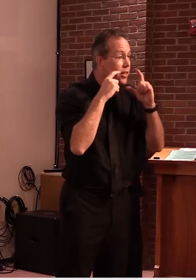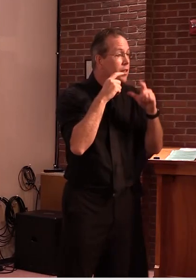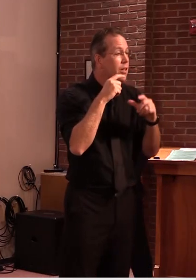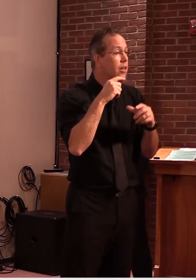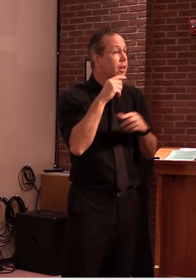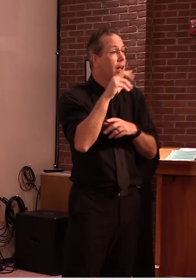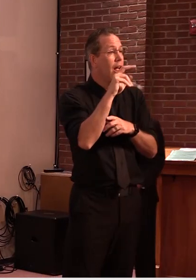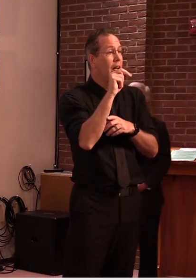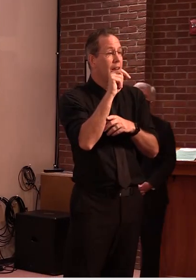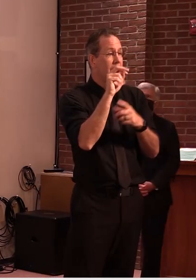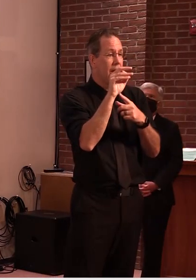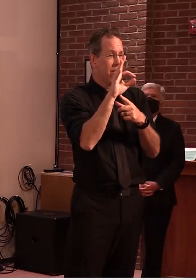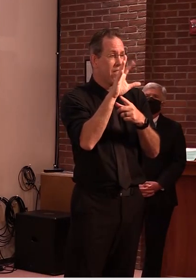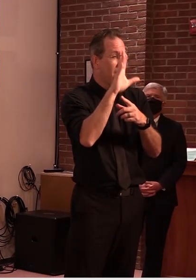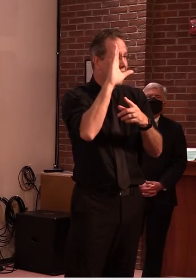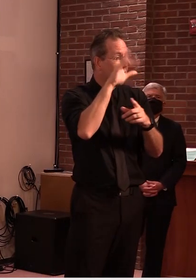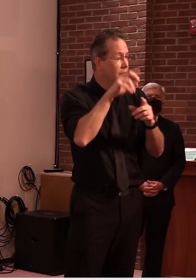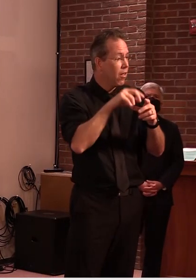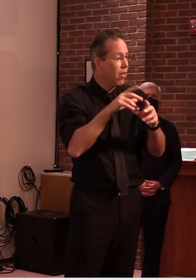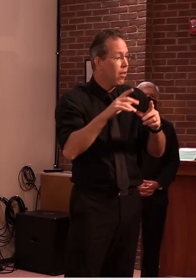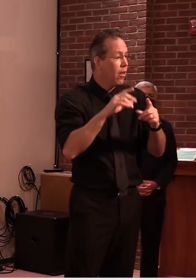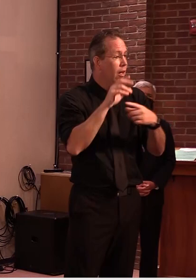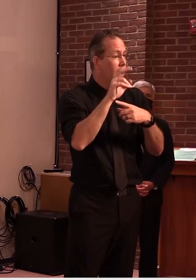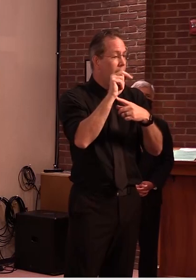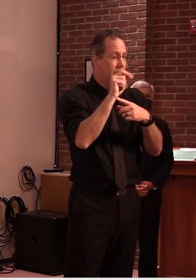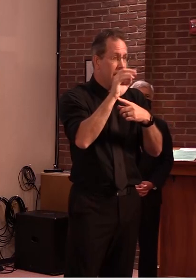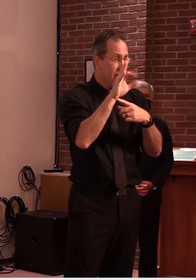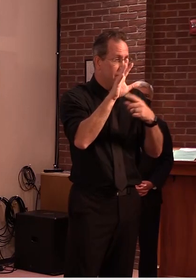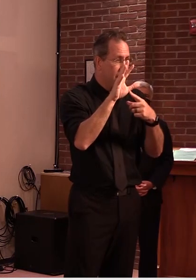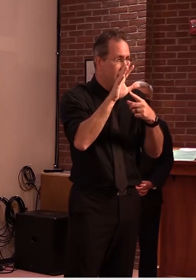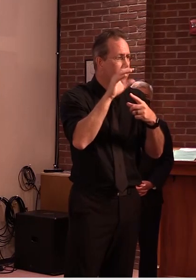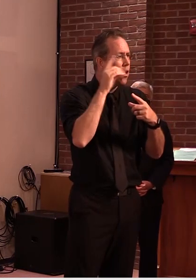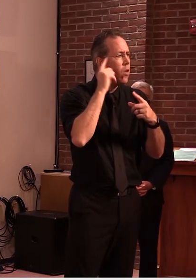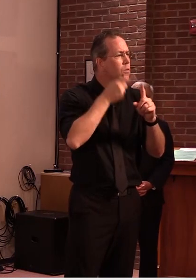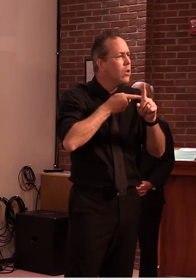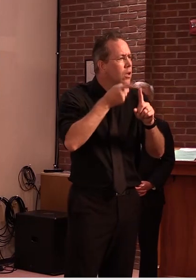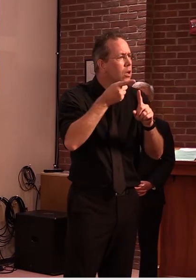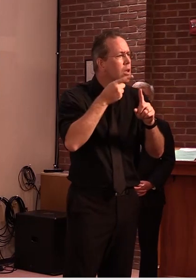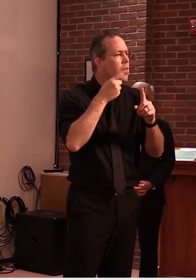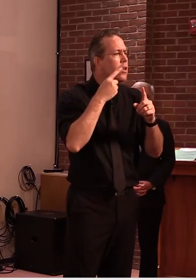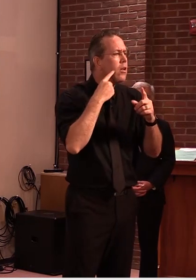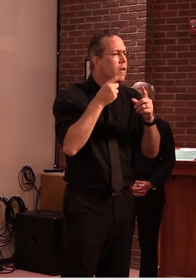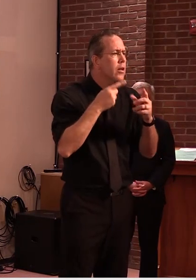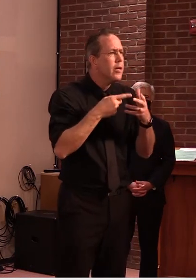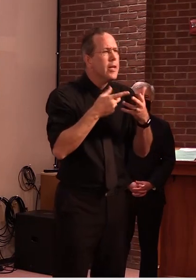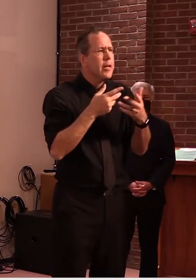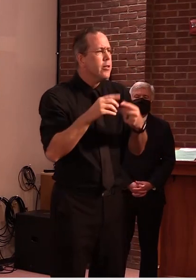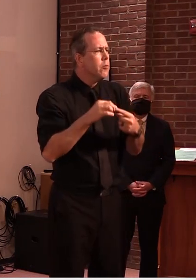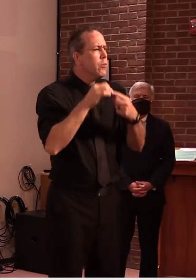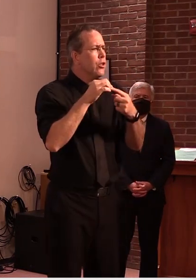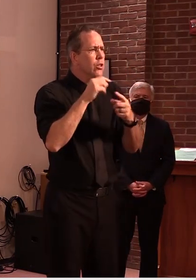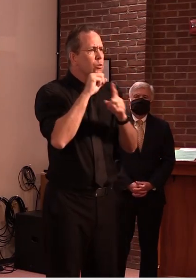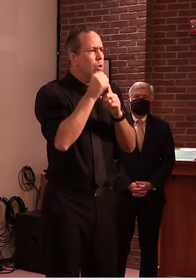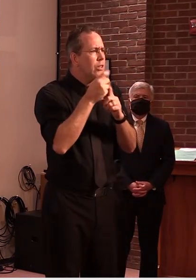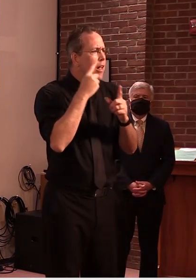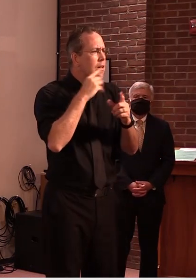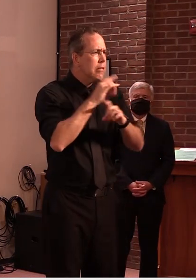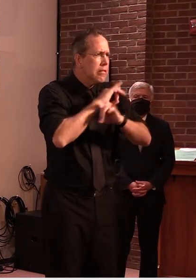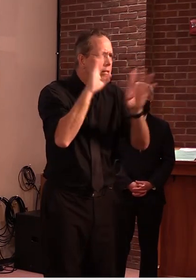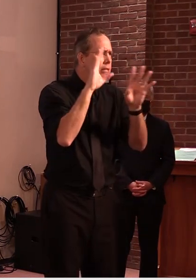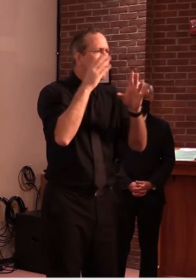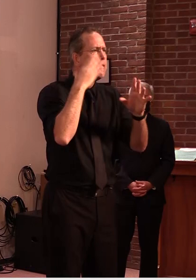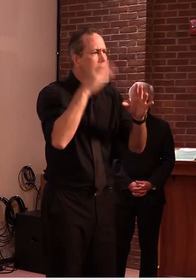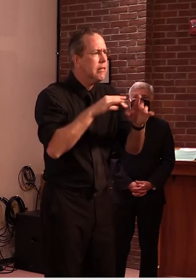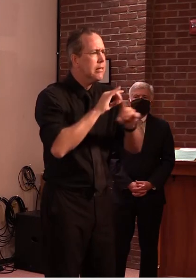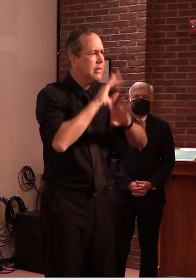is prescribed for use in very specific circumstances when there's folks that are symptomatic or known